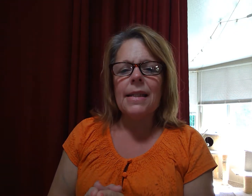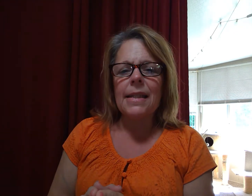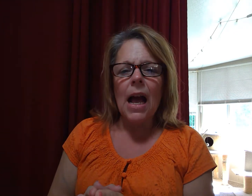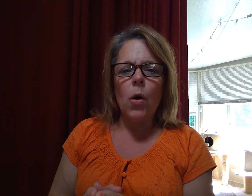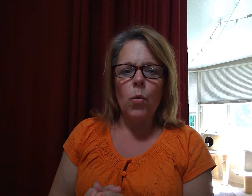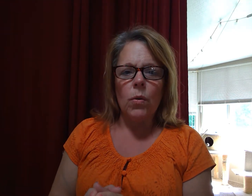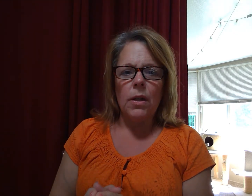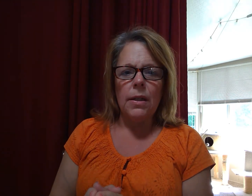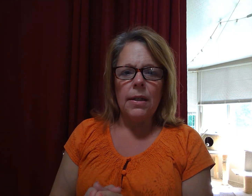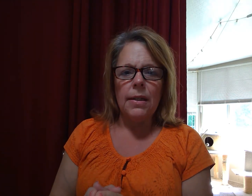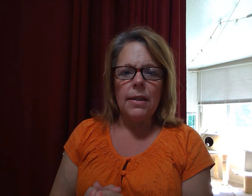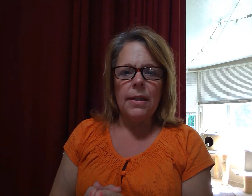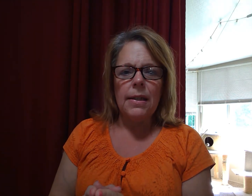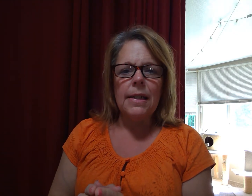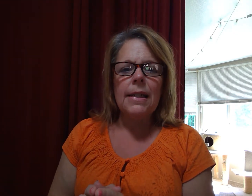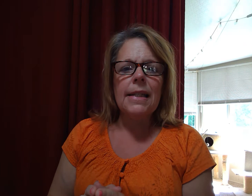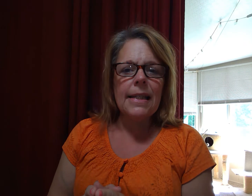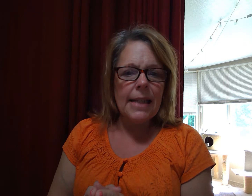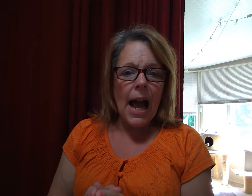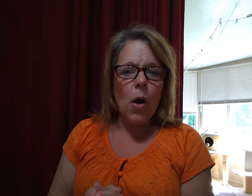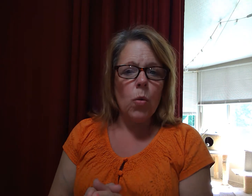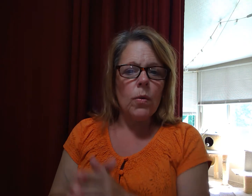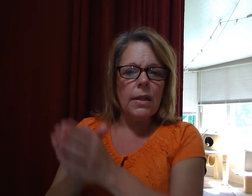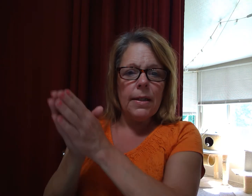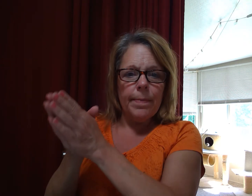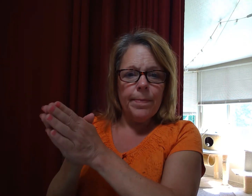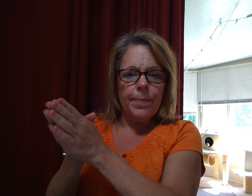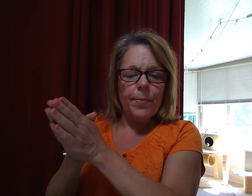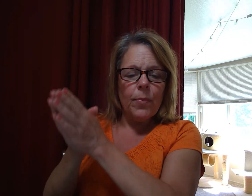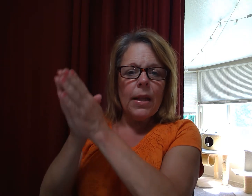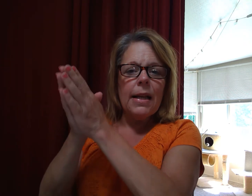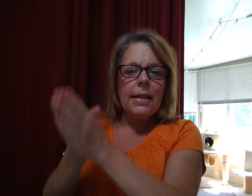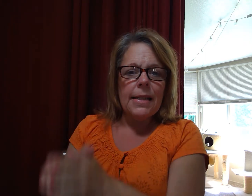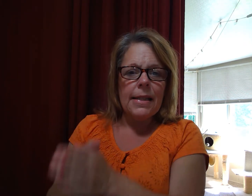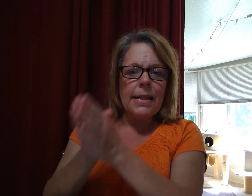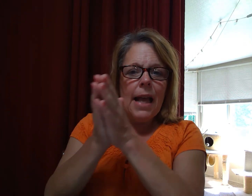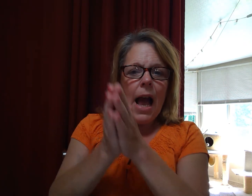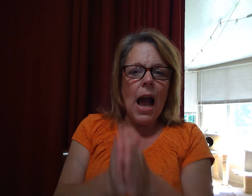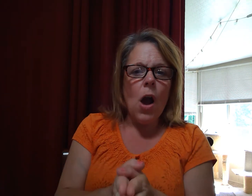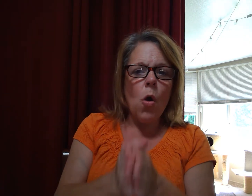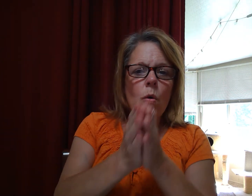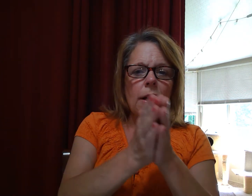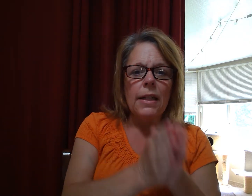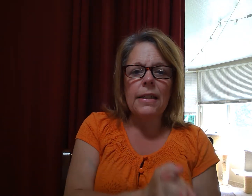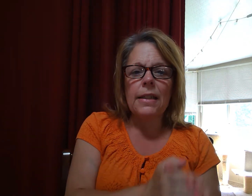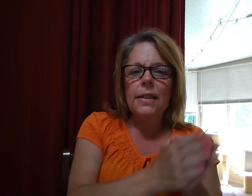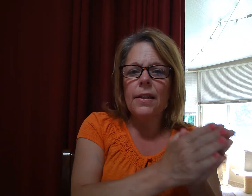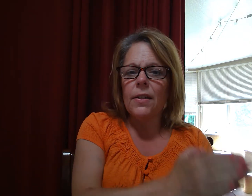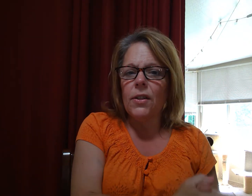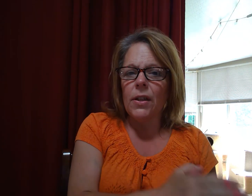Sound. Sound. Sound. O. M. D.